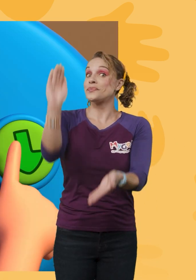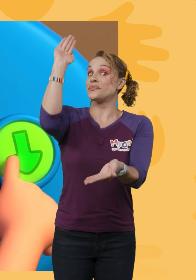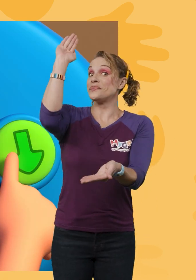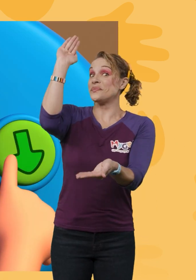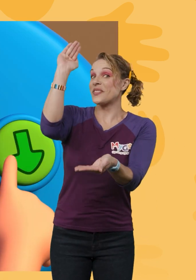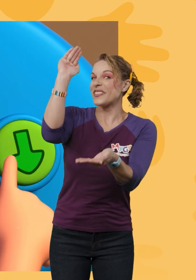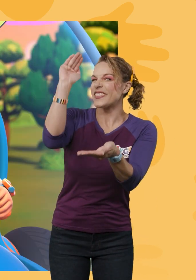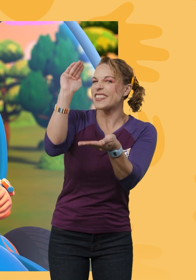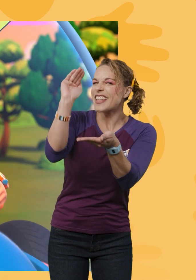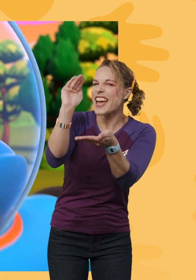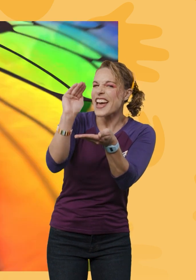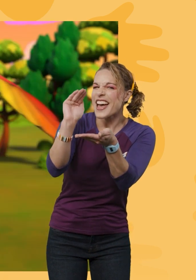Shrinking down!